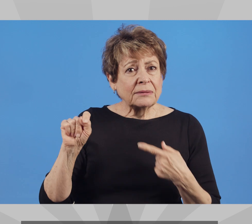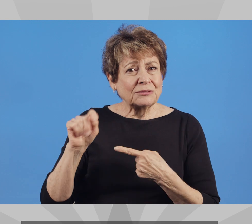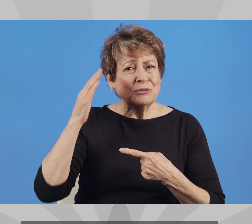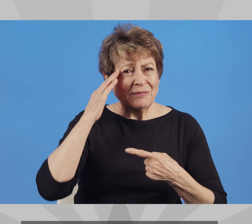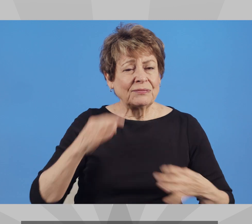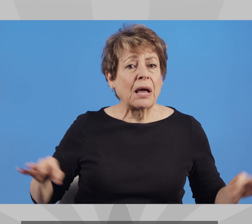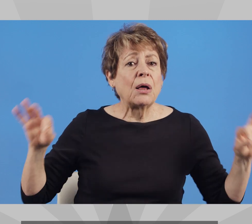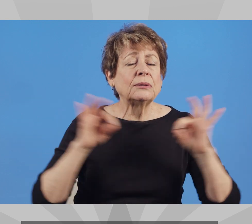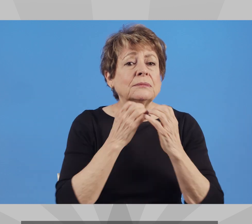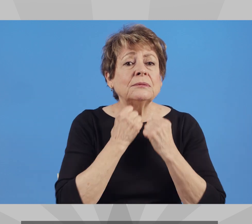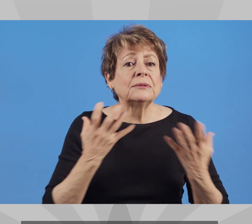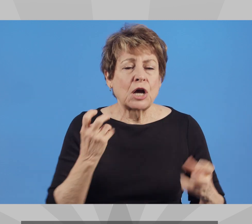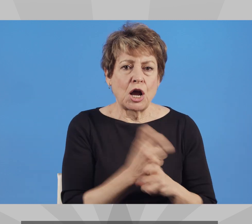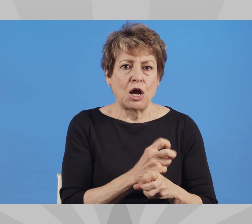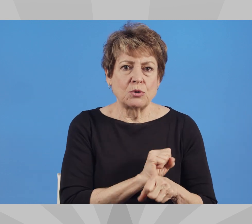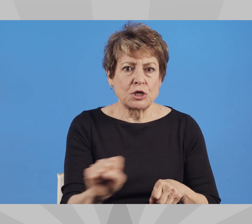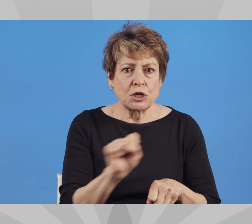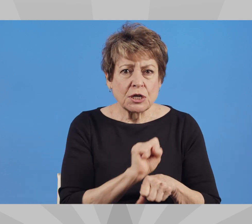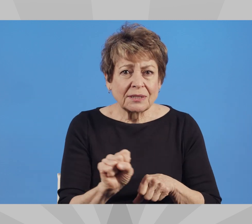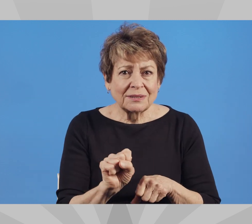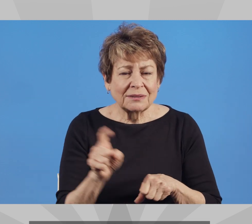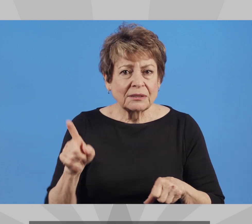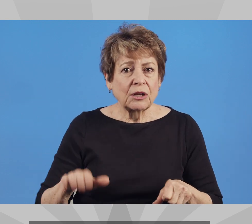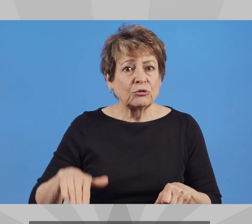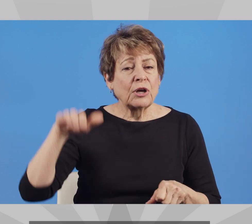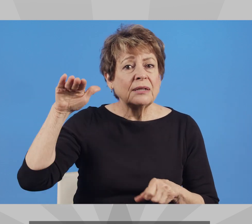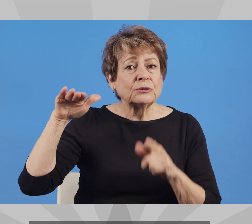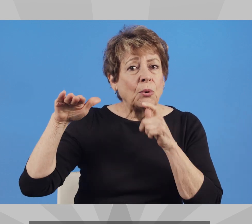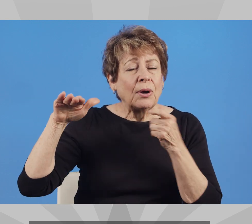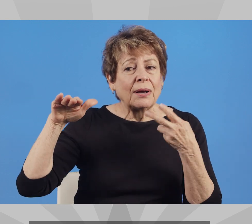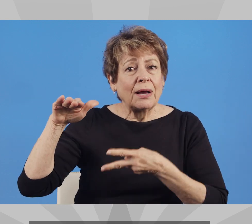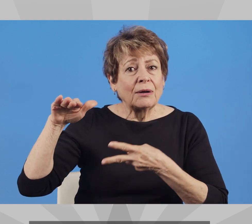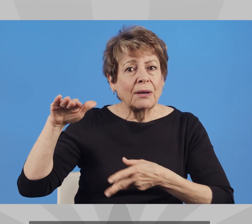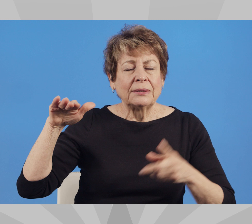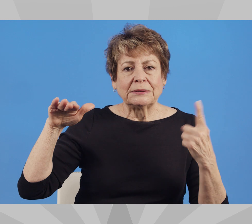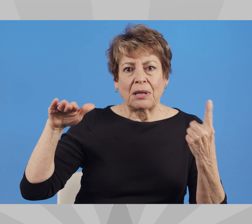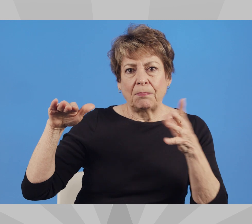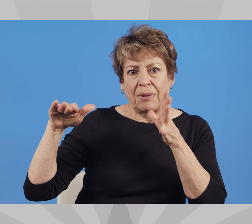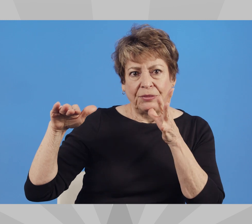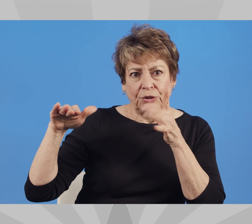Matt knows the value of hard work. He was raised by a single mom,